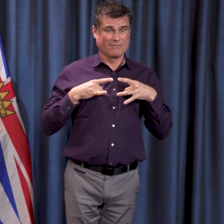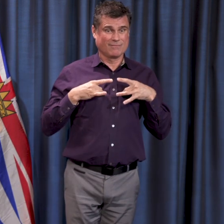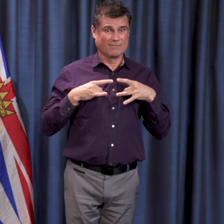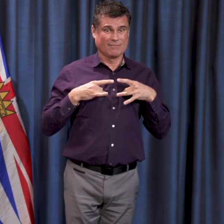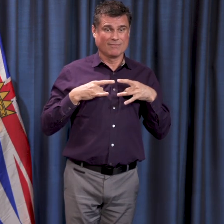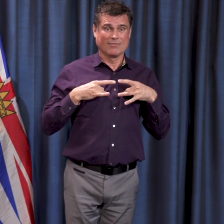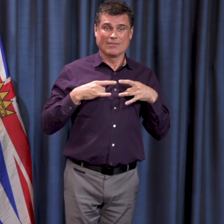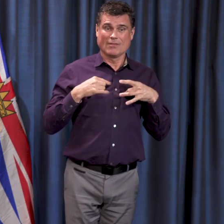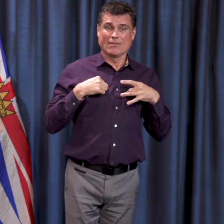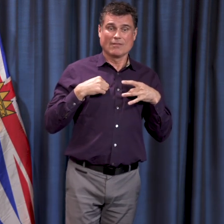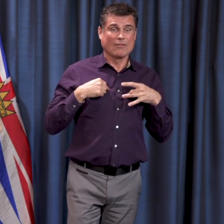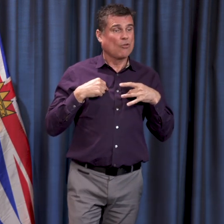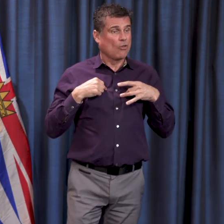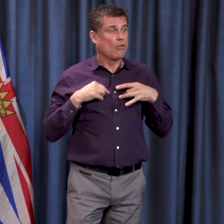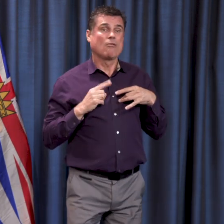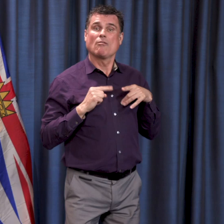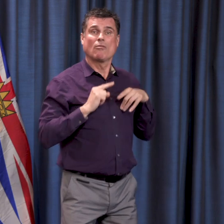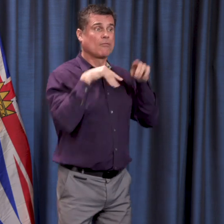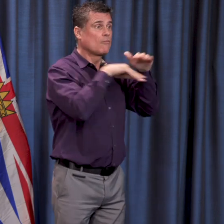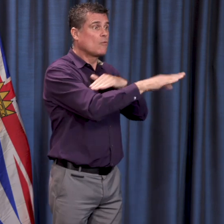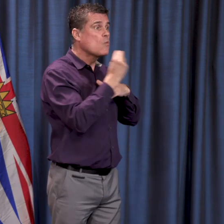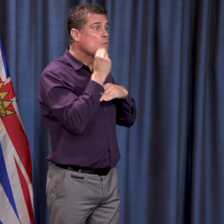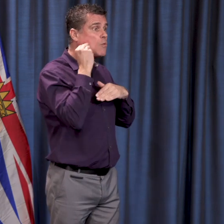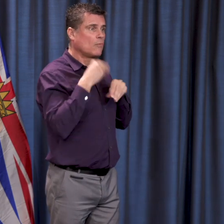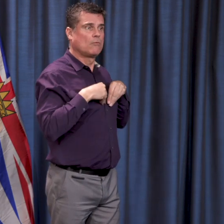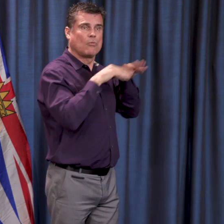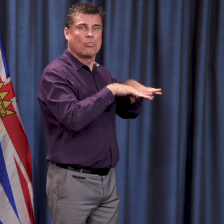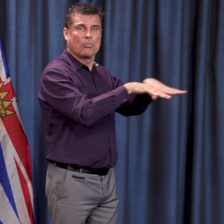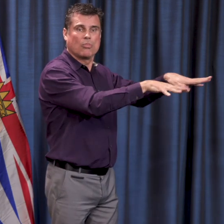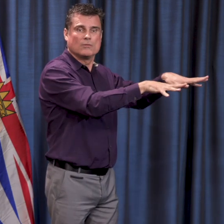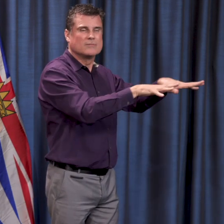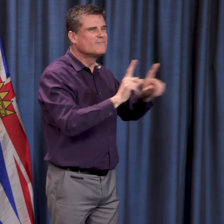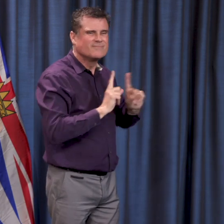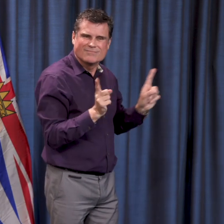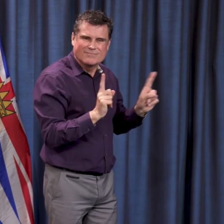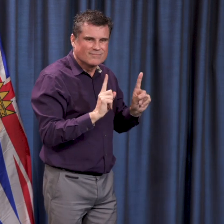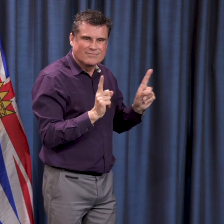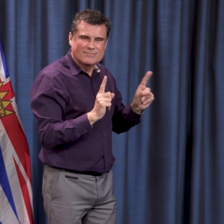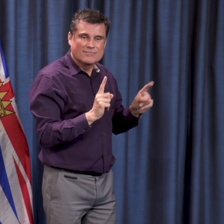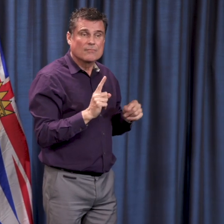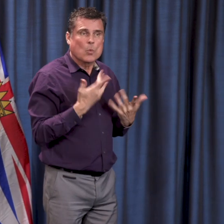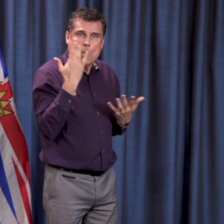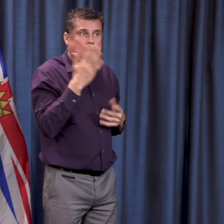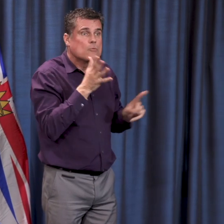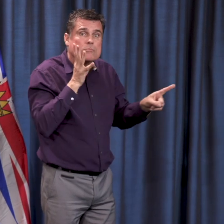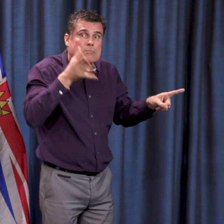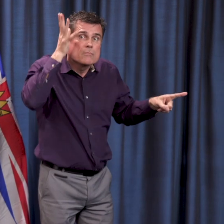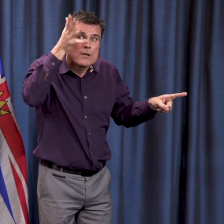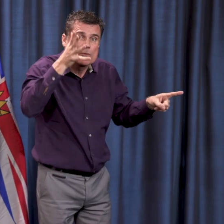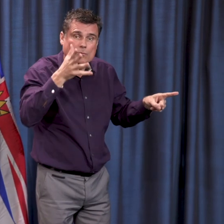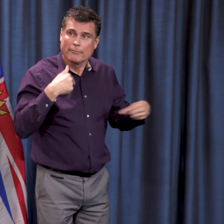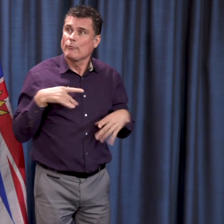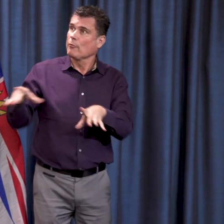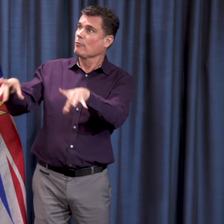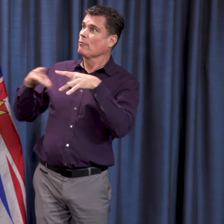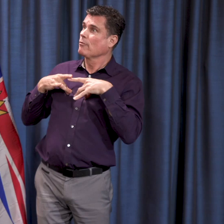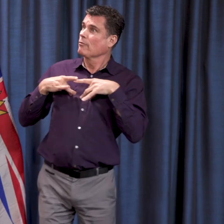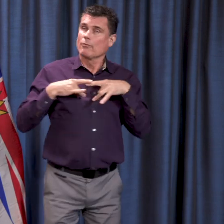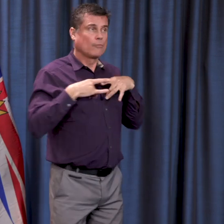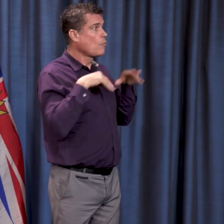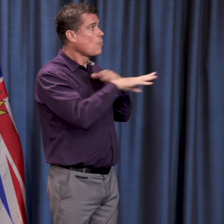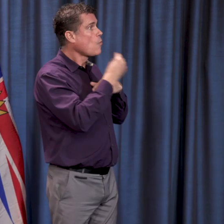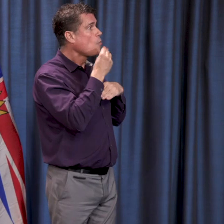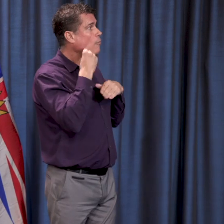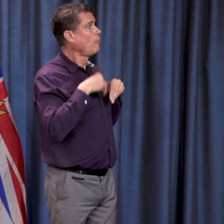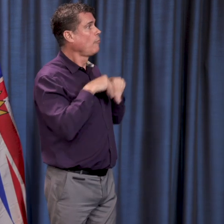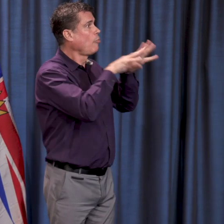people in our family, in our community who may have serious illness from this virus. So physical